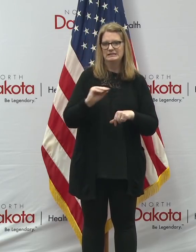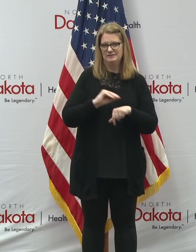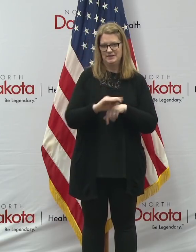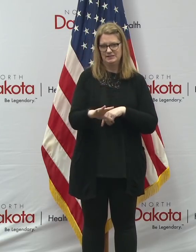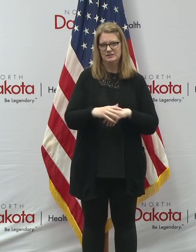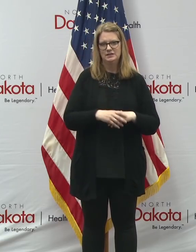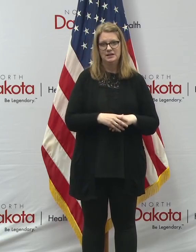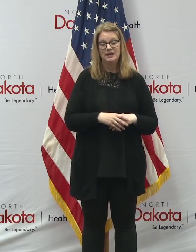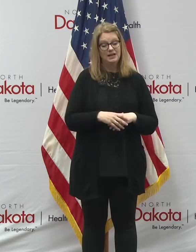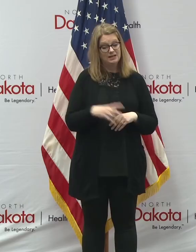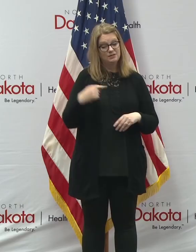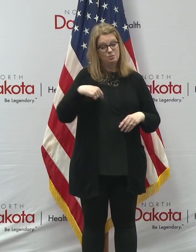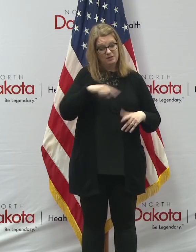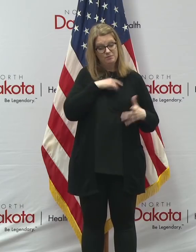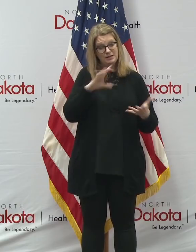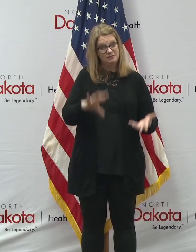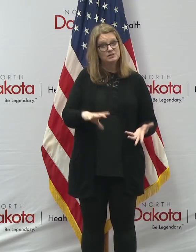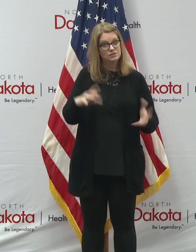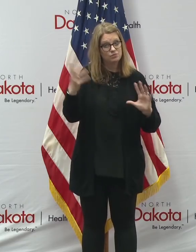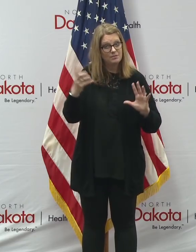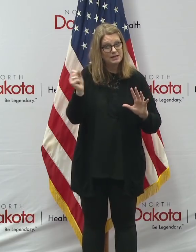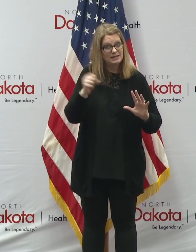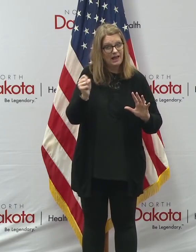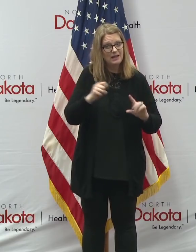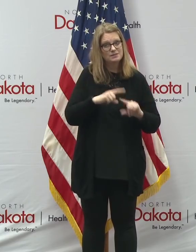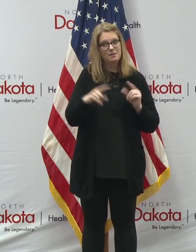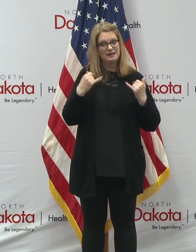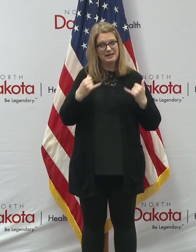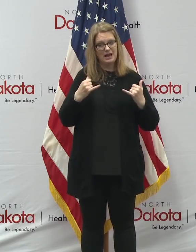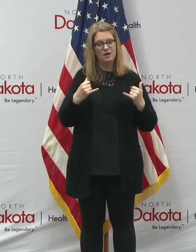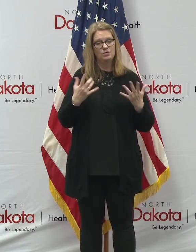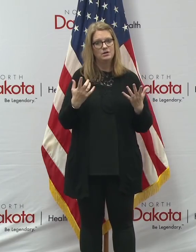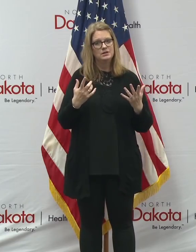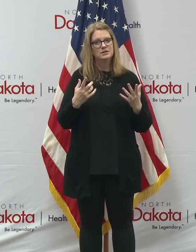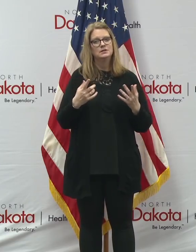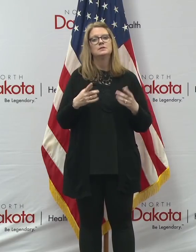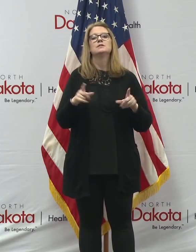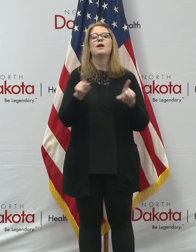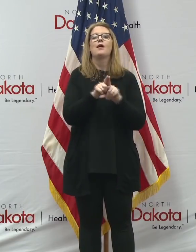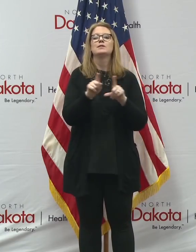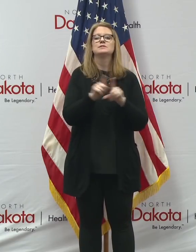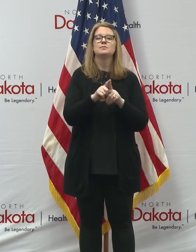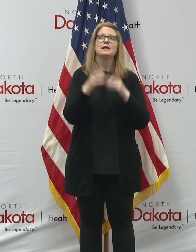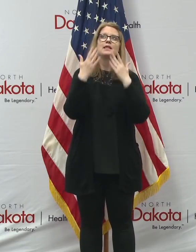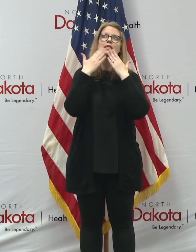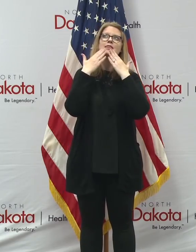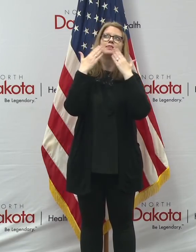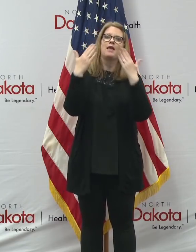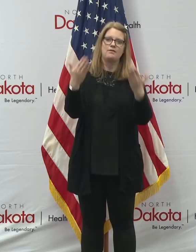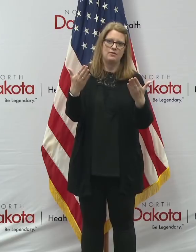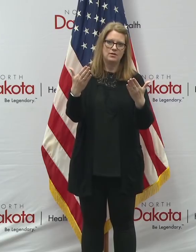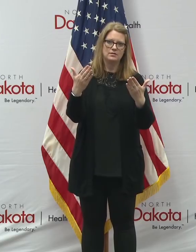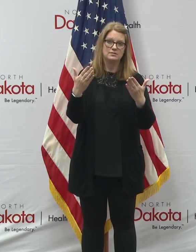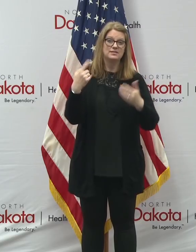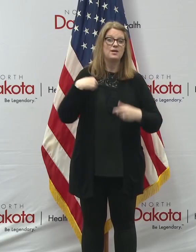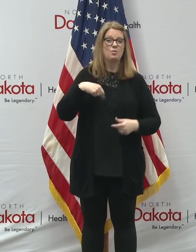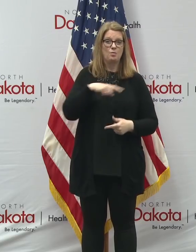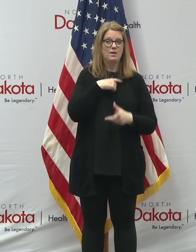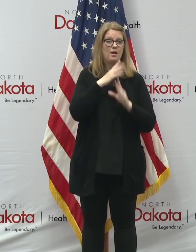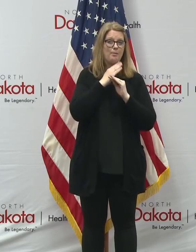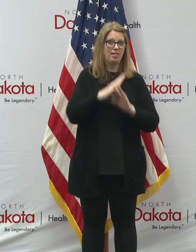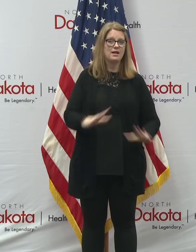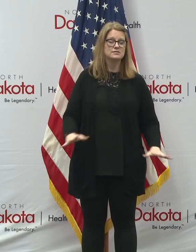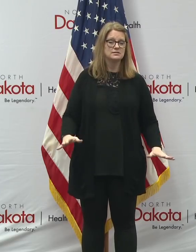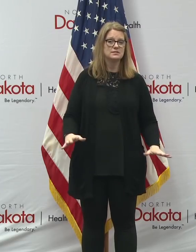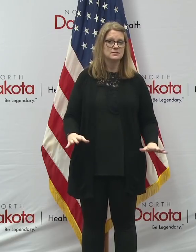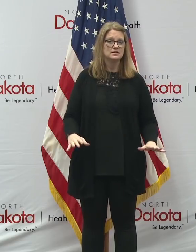as disrupted as we have been, to be where we are right now, we also have to count our blessings, uh, that we have had, we are